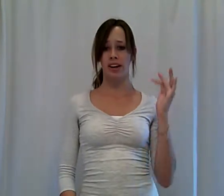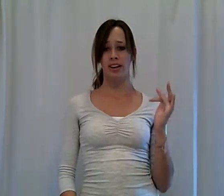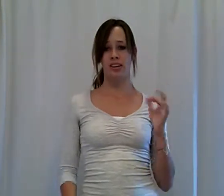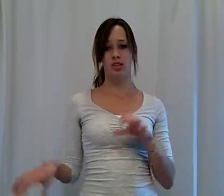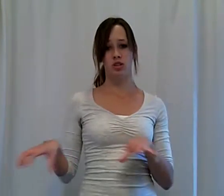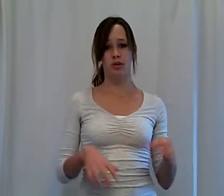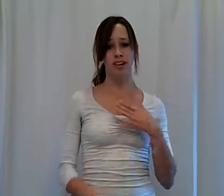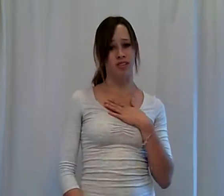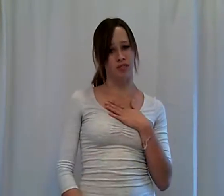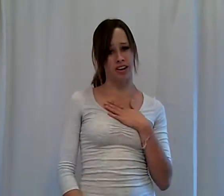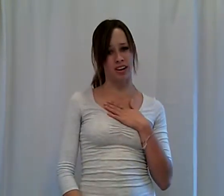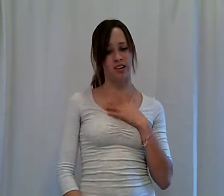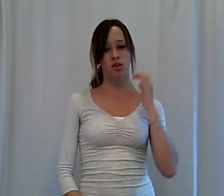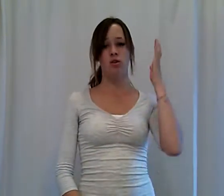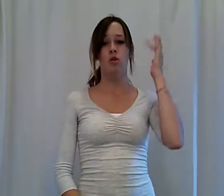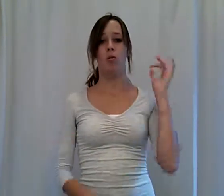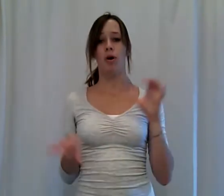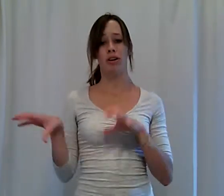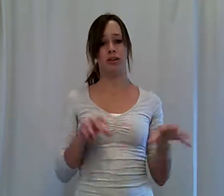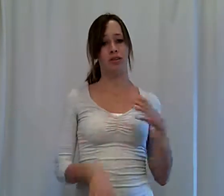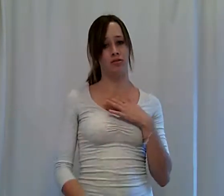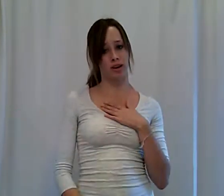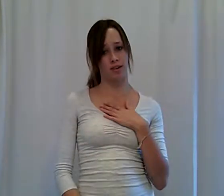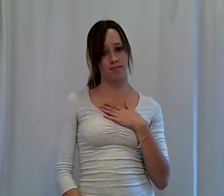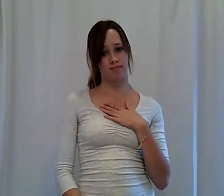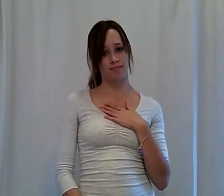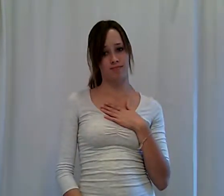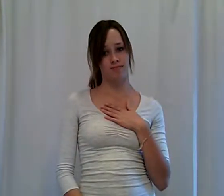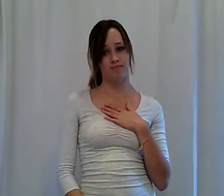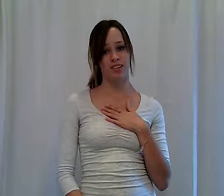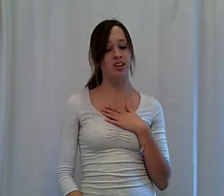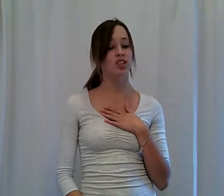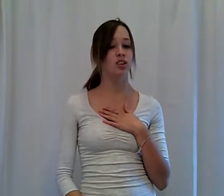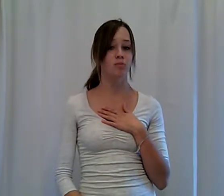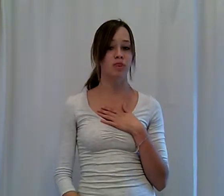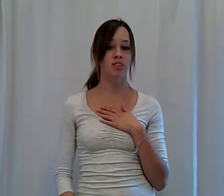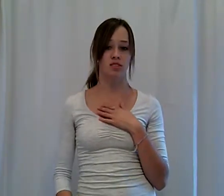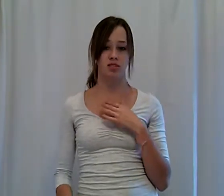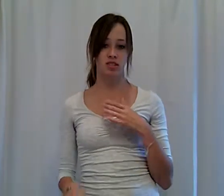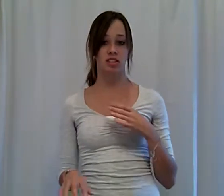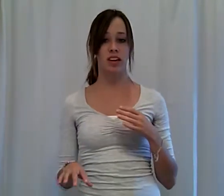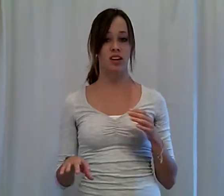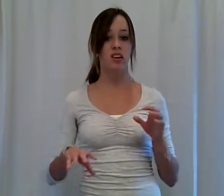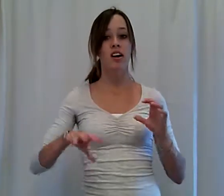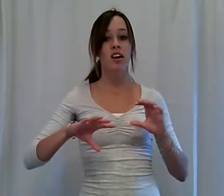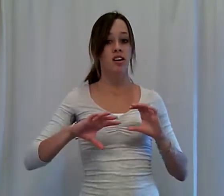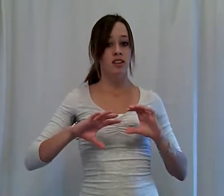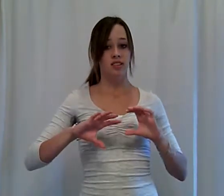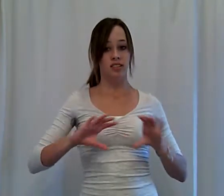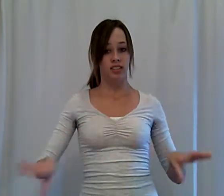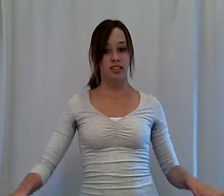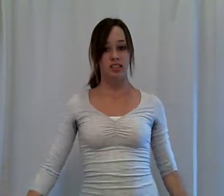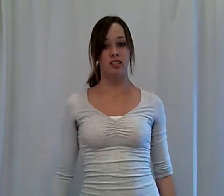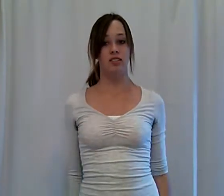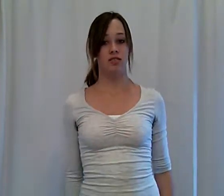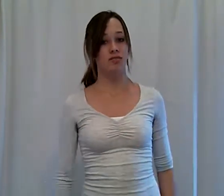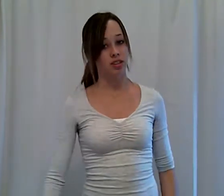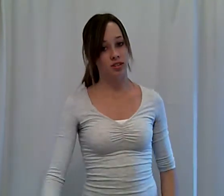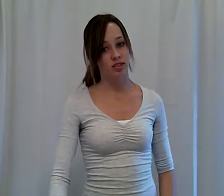do I do that? Why do I do that? That took me seriously like 16 different video